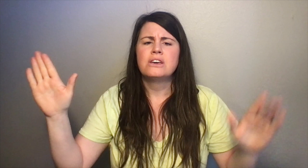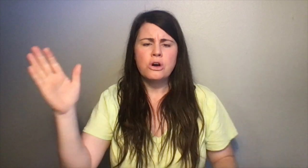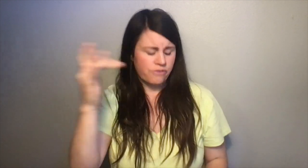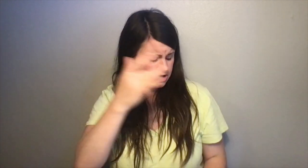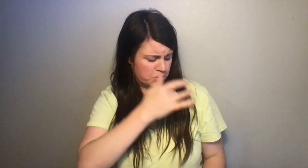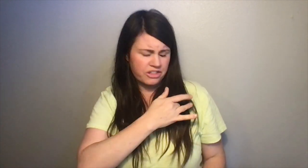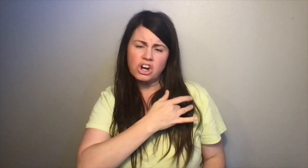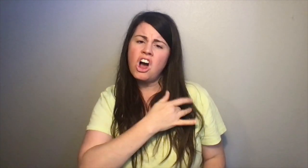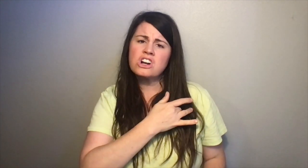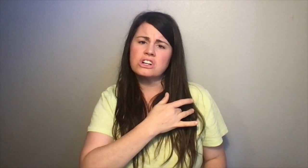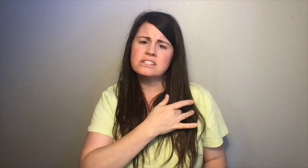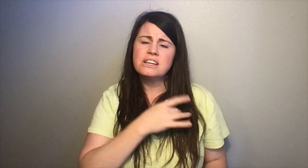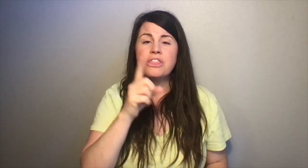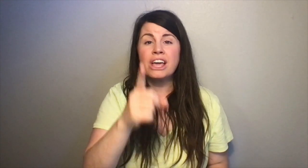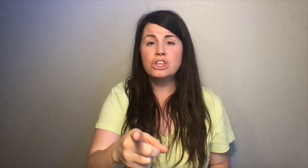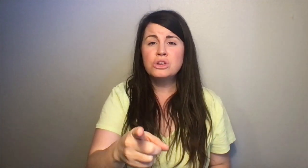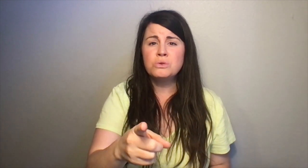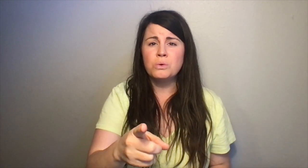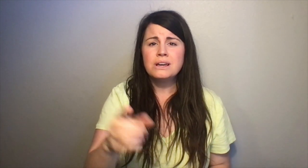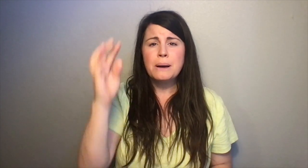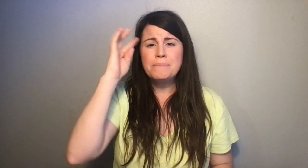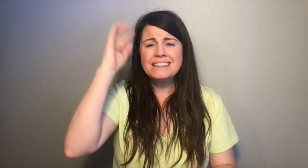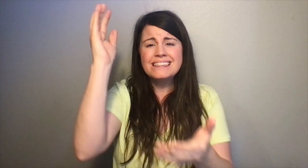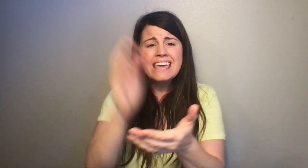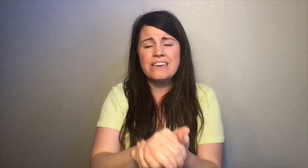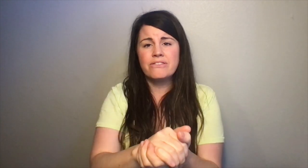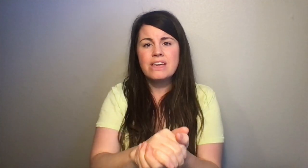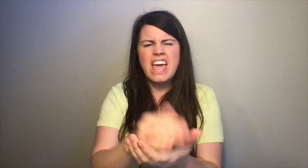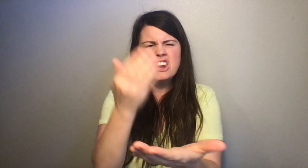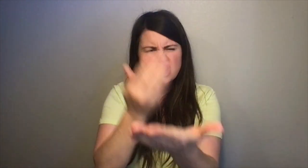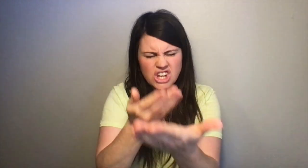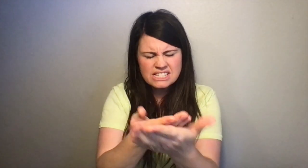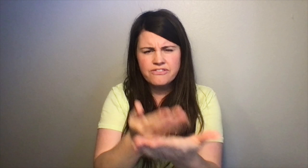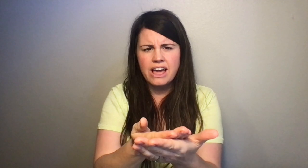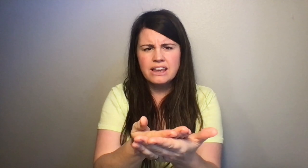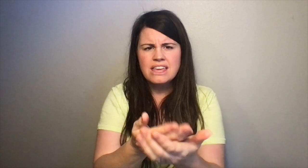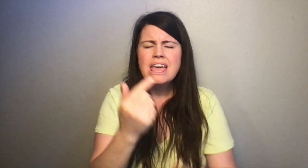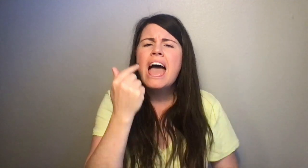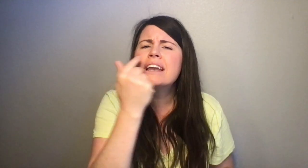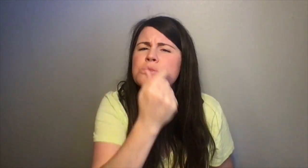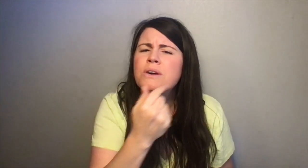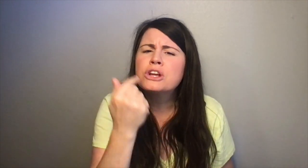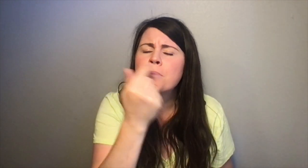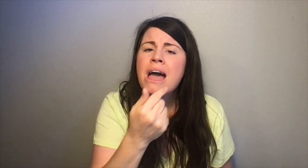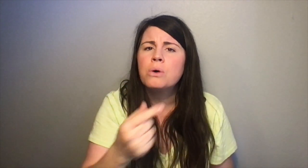For it is with your heart that you believe and are justified, and it is with your mouth